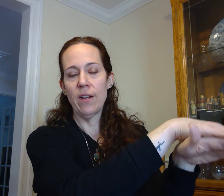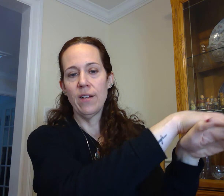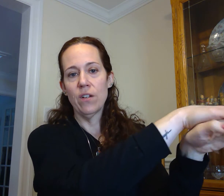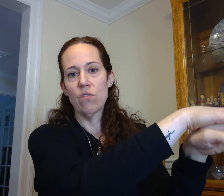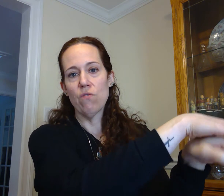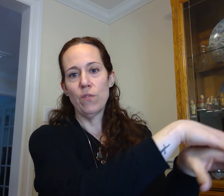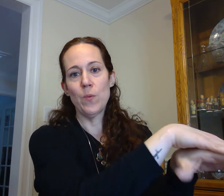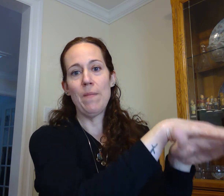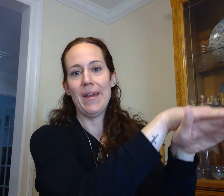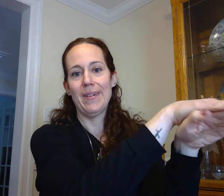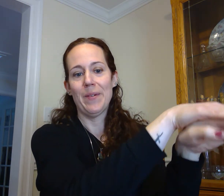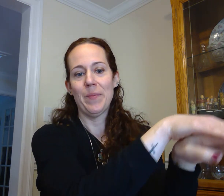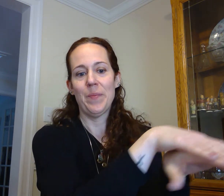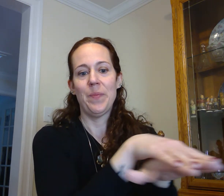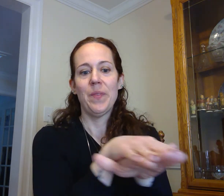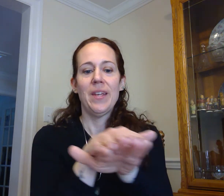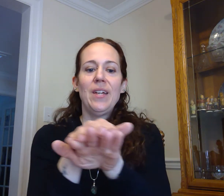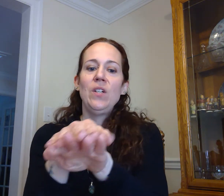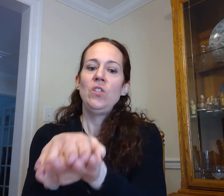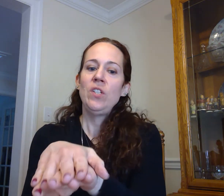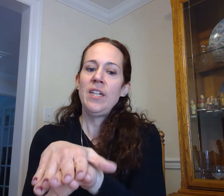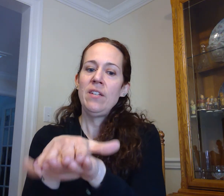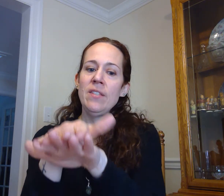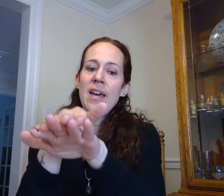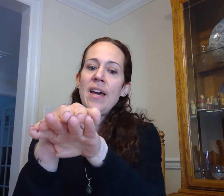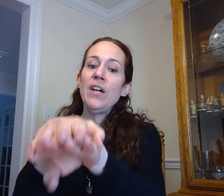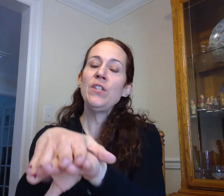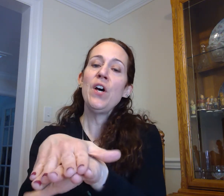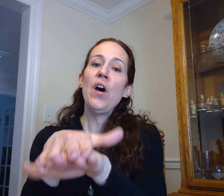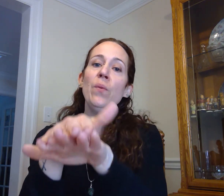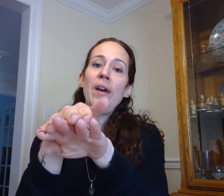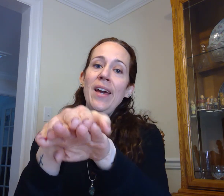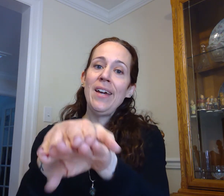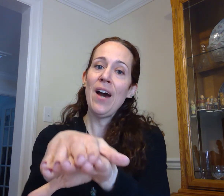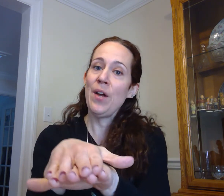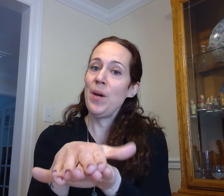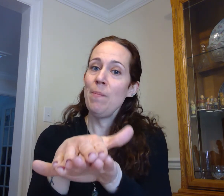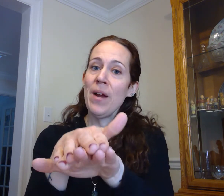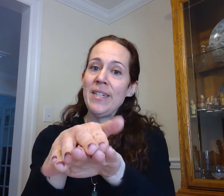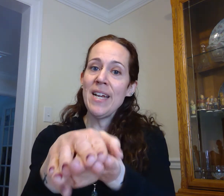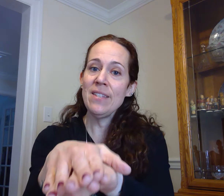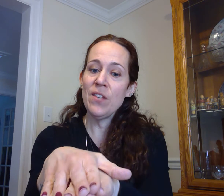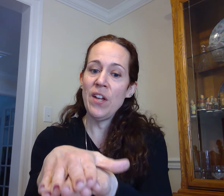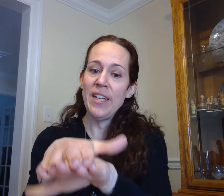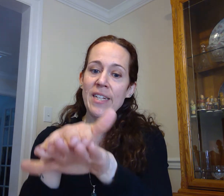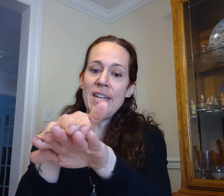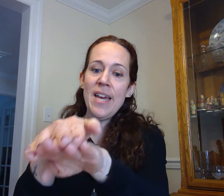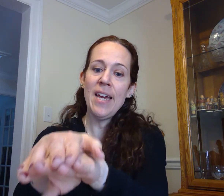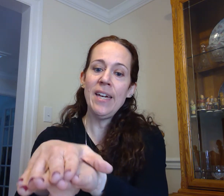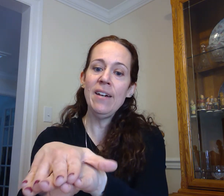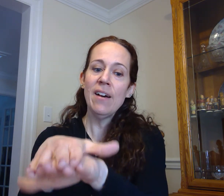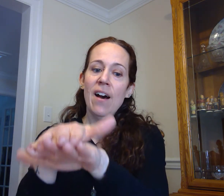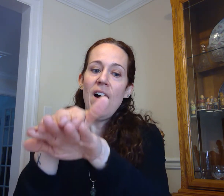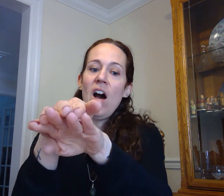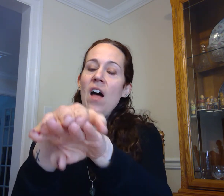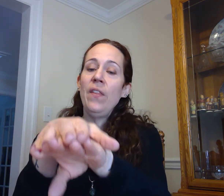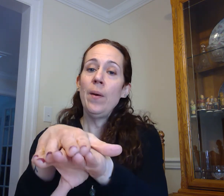swimming she sailed away on a bright and sunny day on the